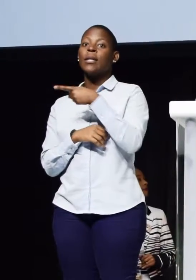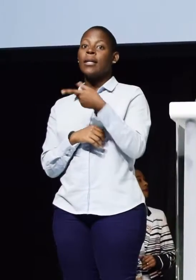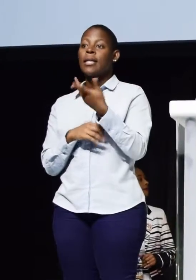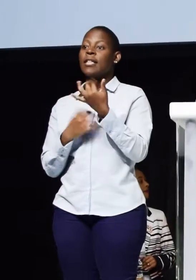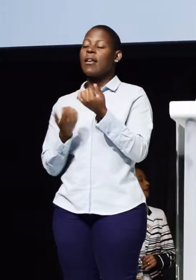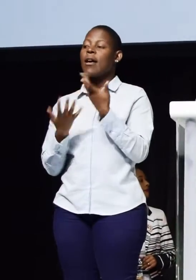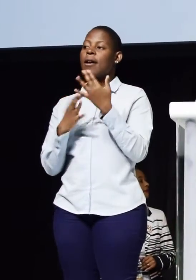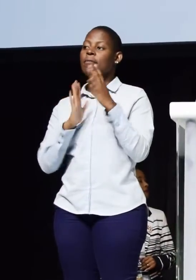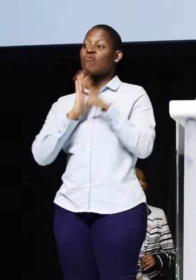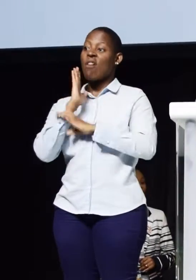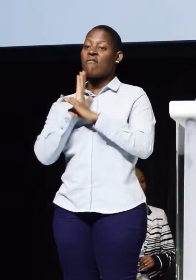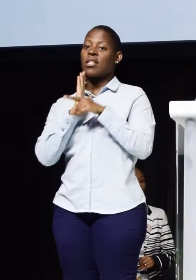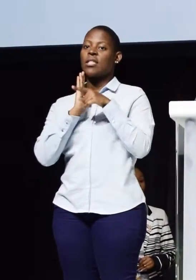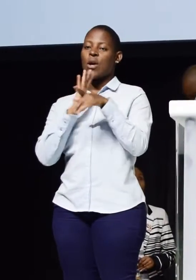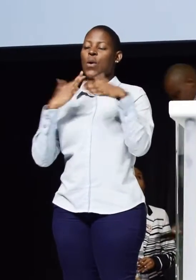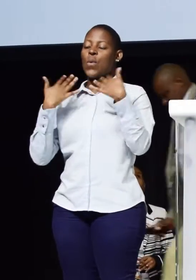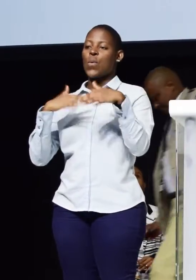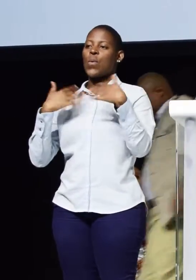endeavor.